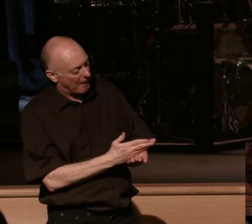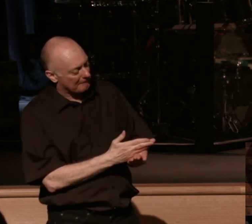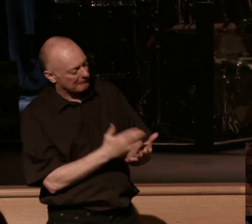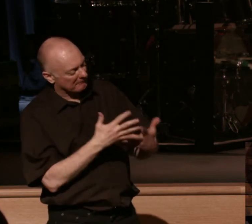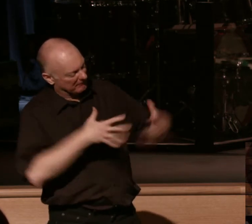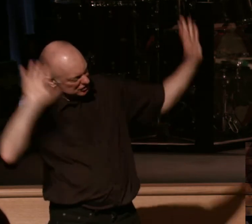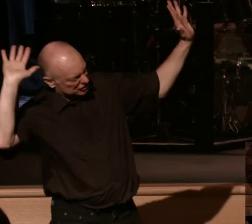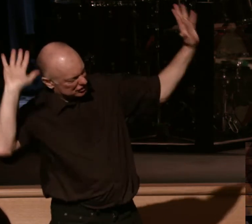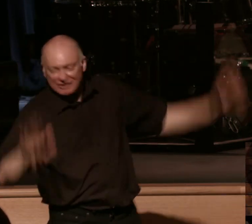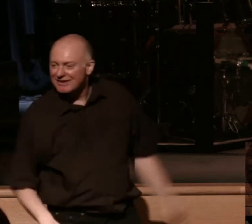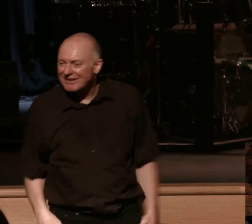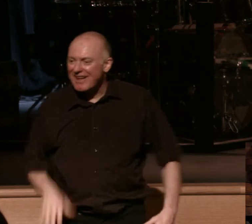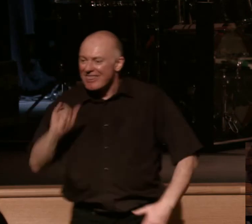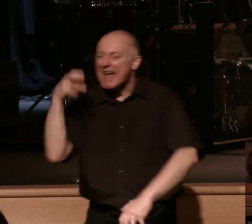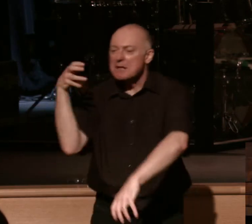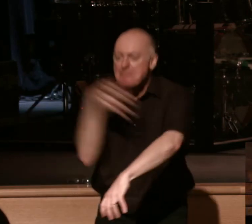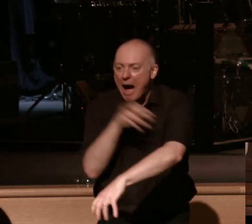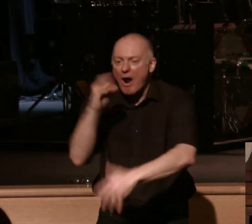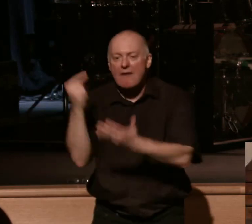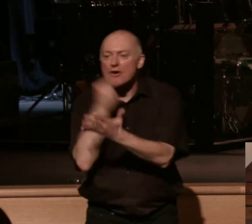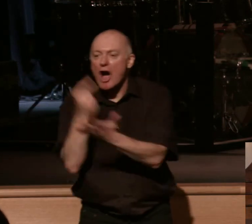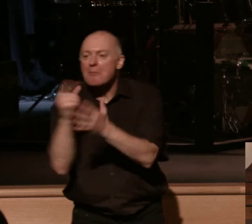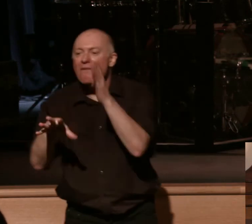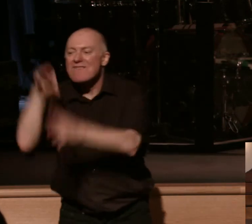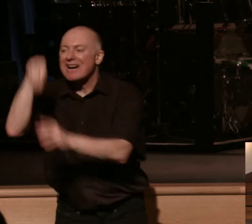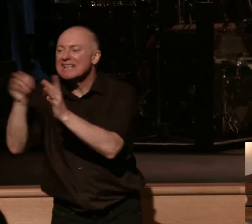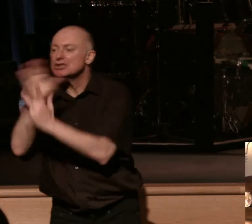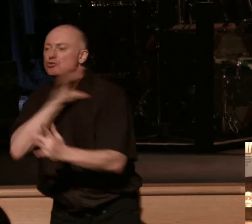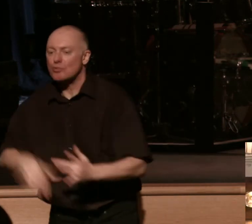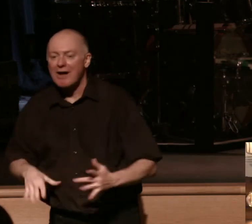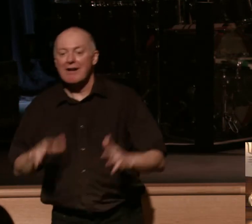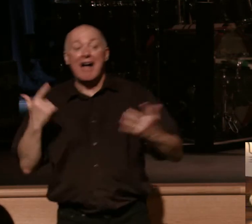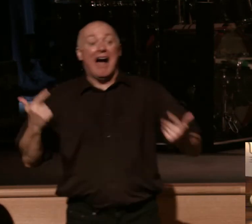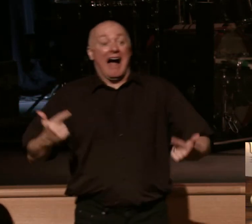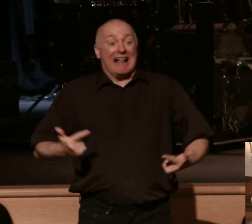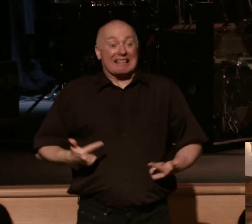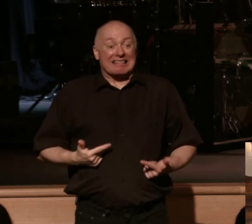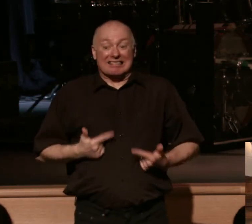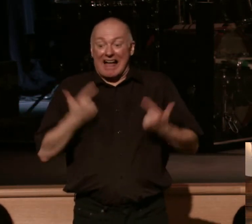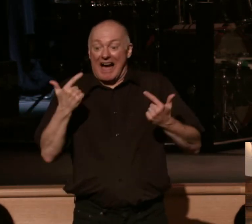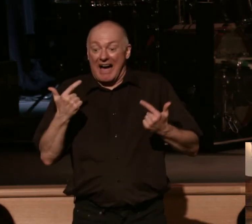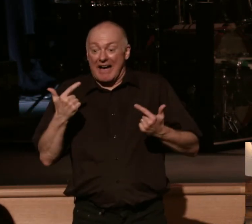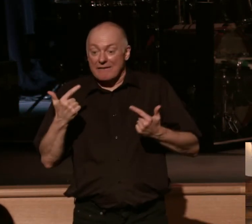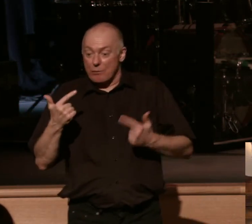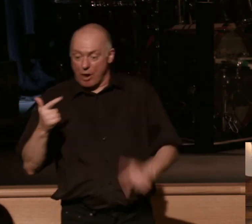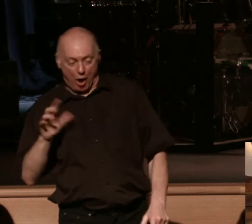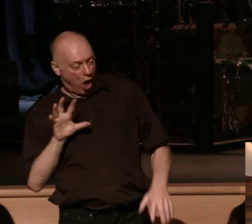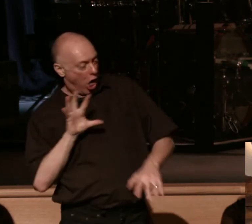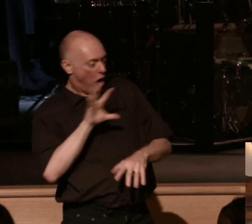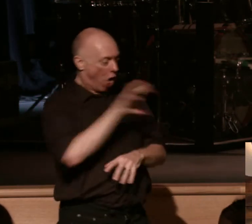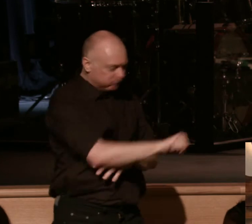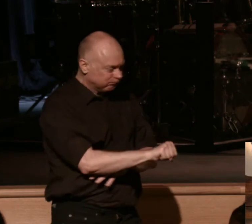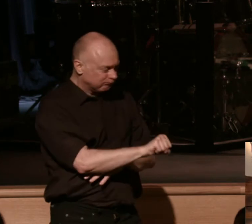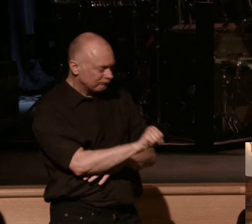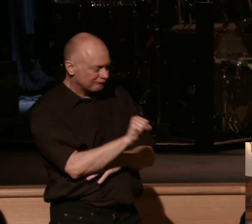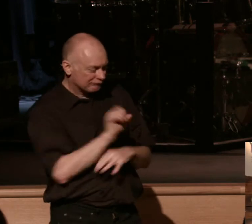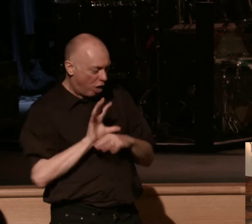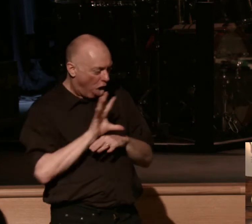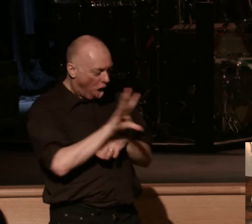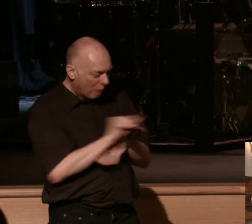this is the power of the gospel found in Jesus Christ life will come up and swallow death once and for all and